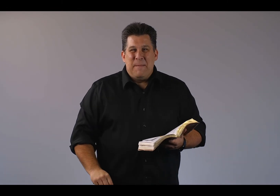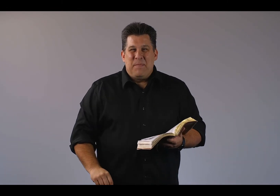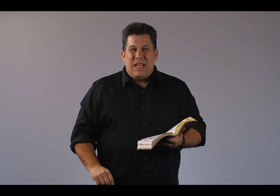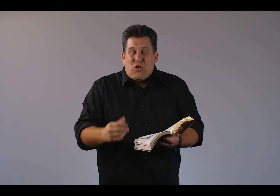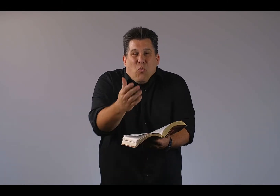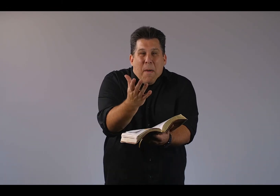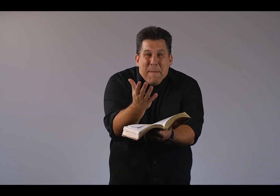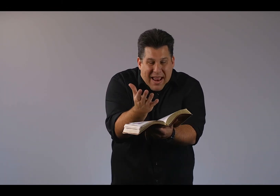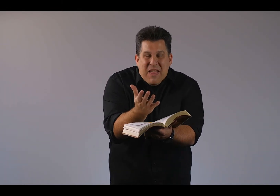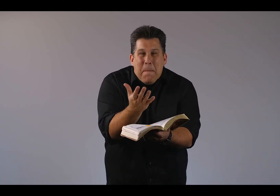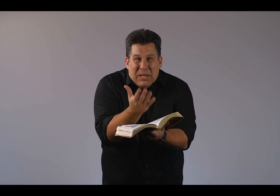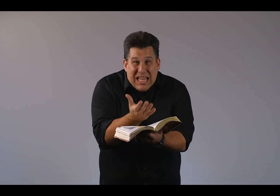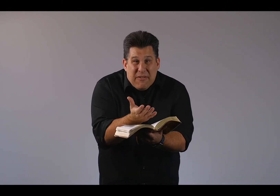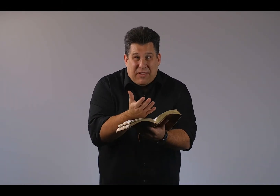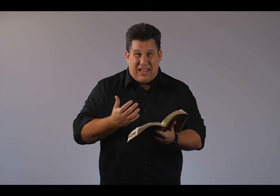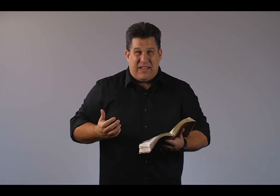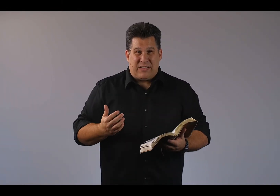And so what made them believe like this?